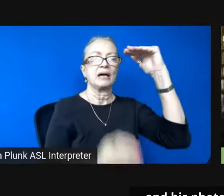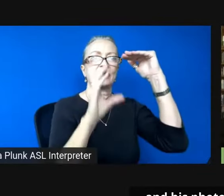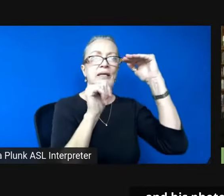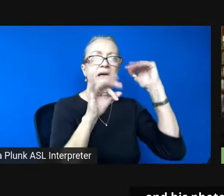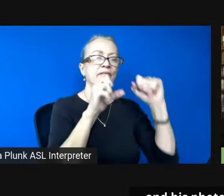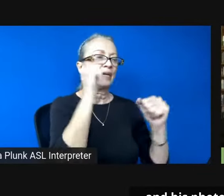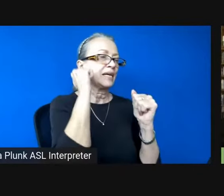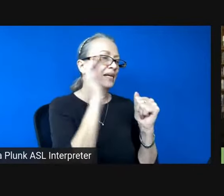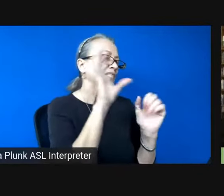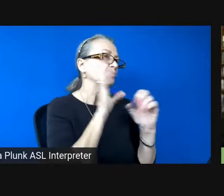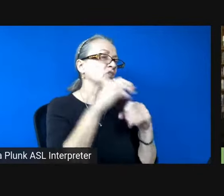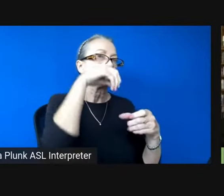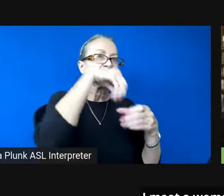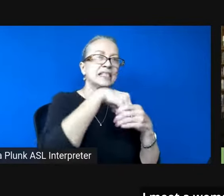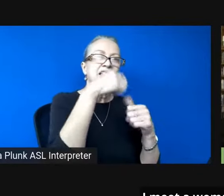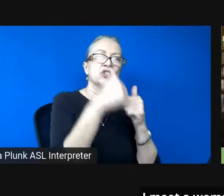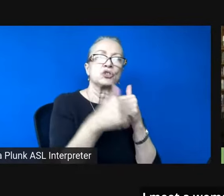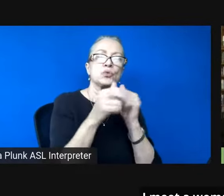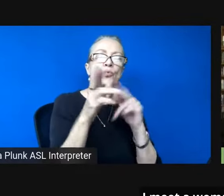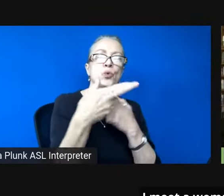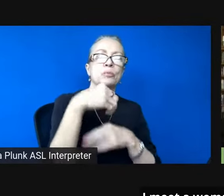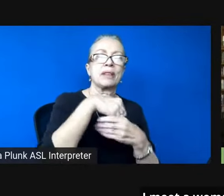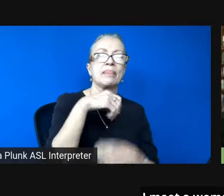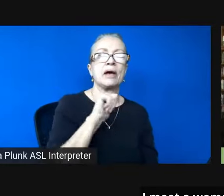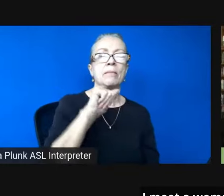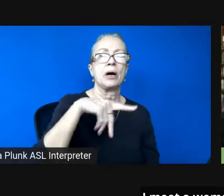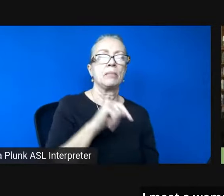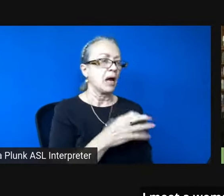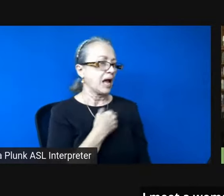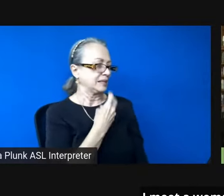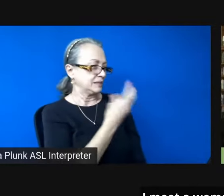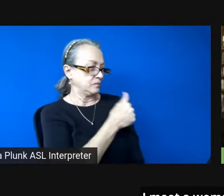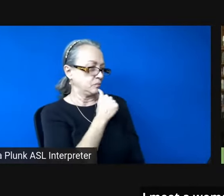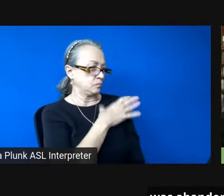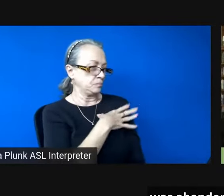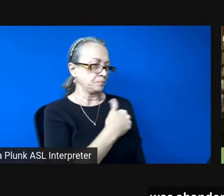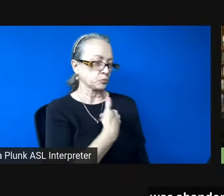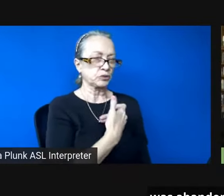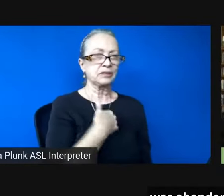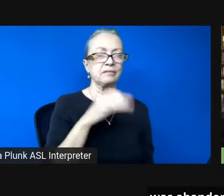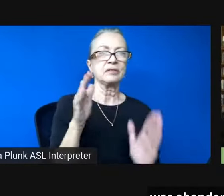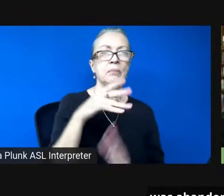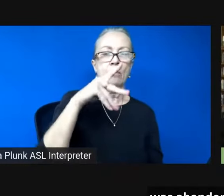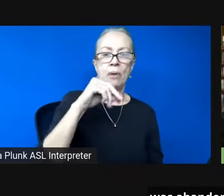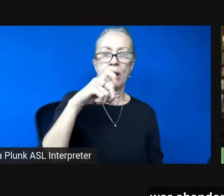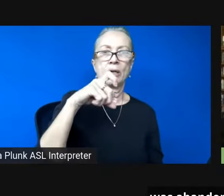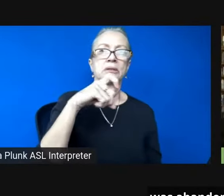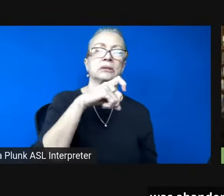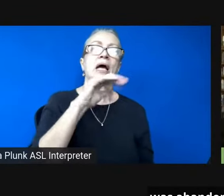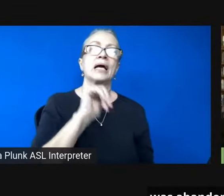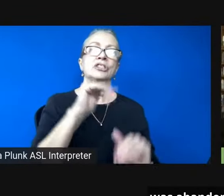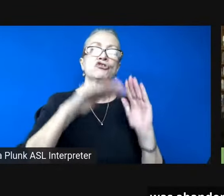of the apartment I meet a woman who had smallpox as a child was abandoned by her mother